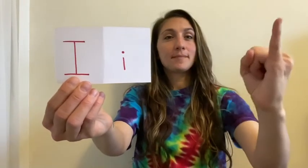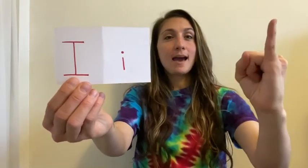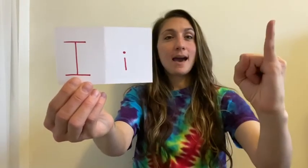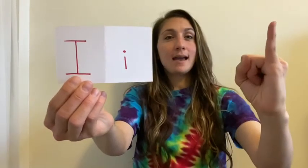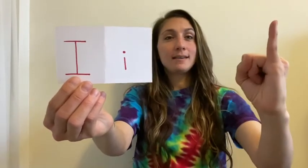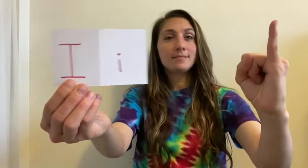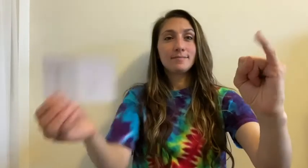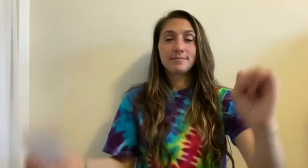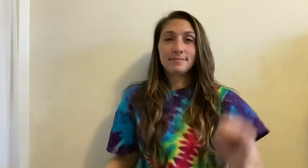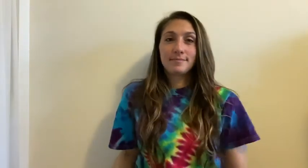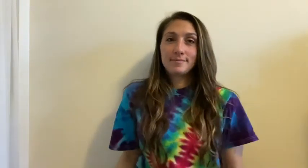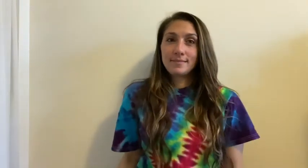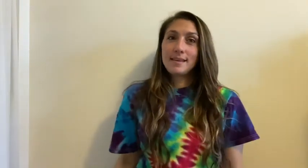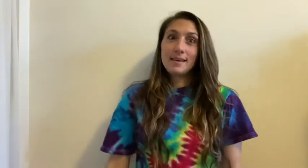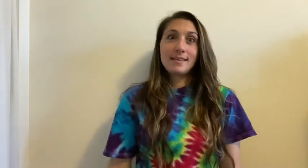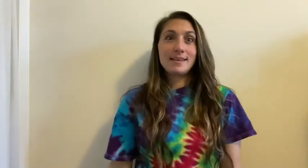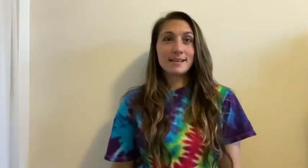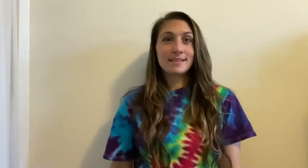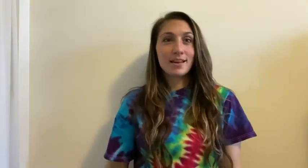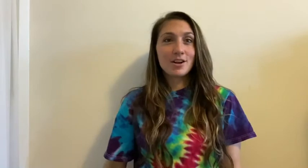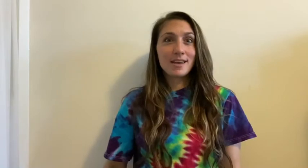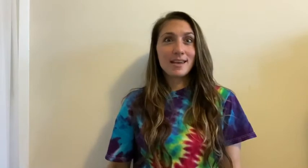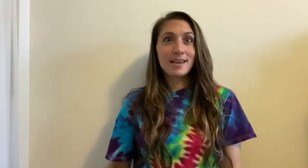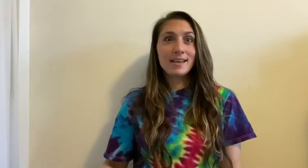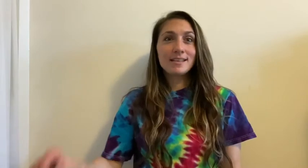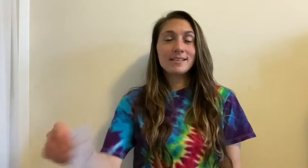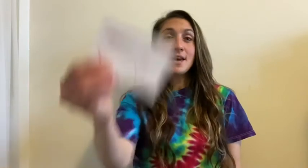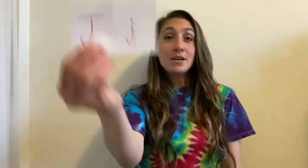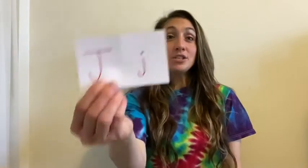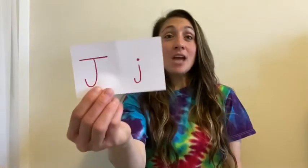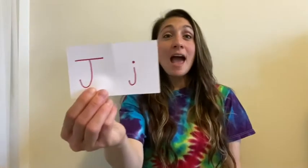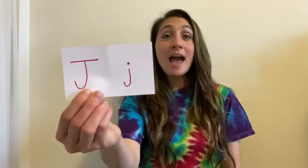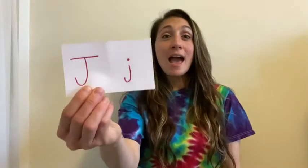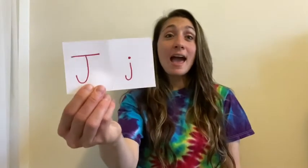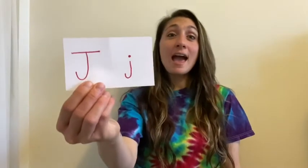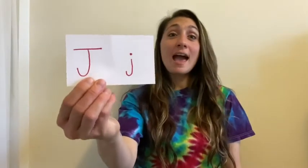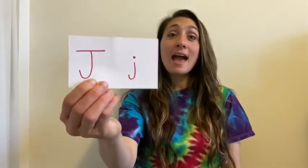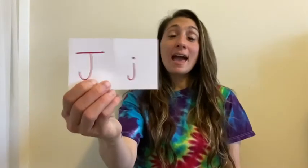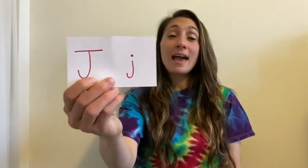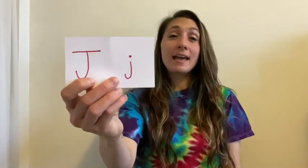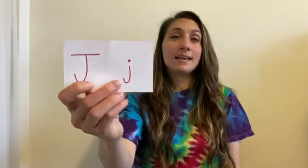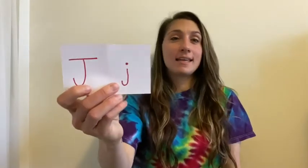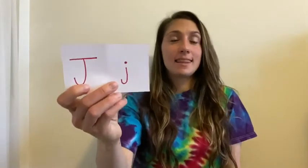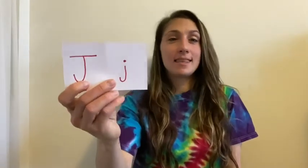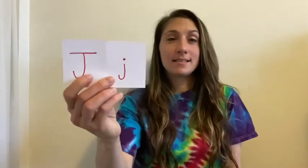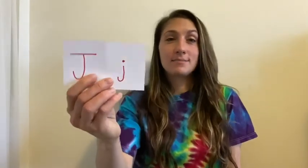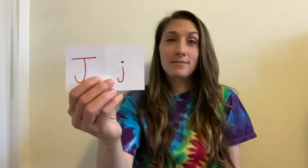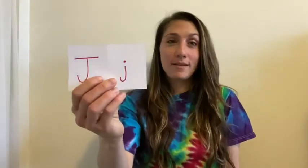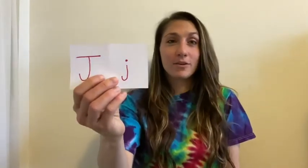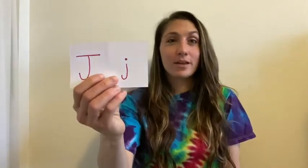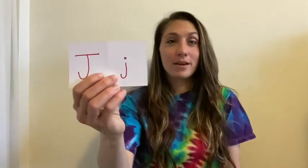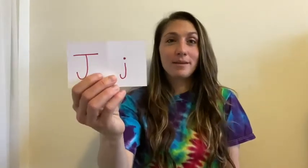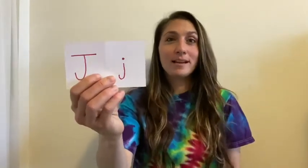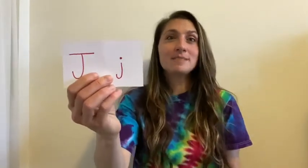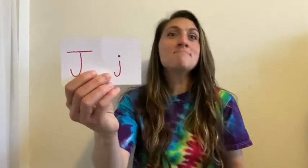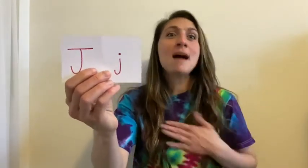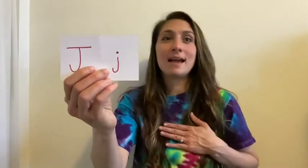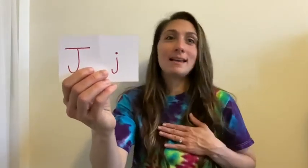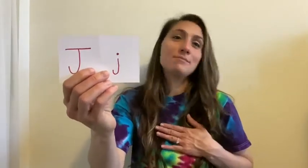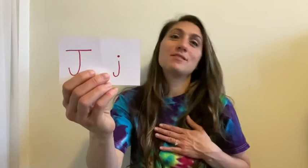I. The next letter is J. This is my favorite letter because my name starts